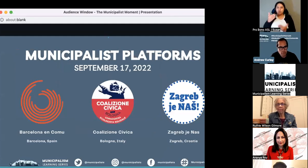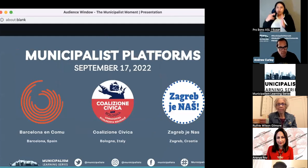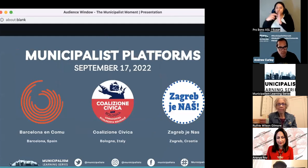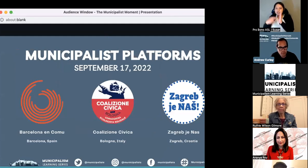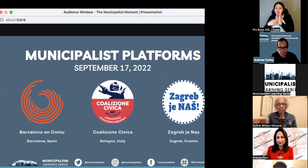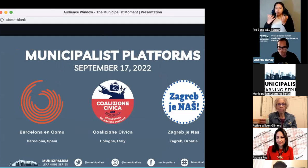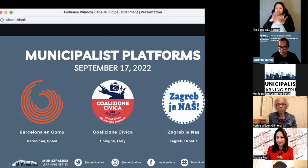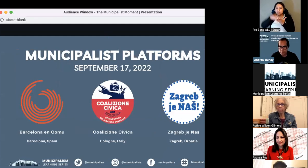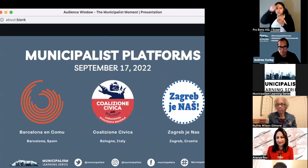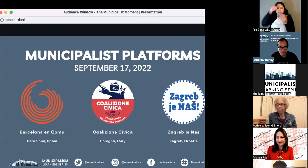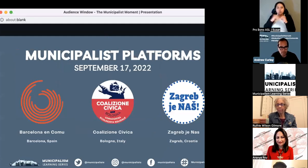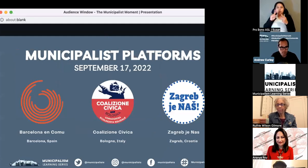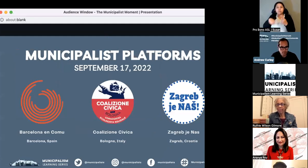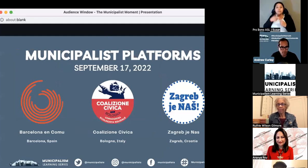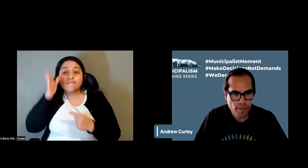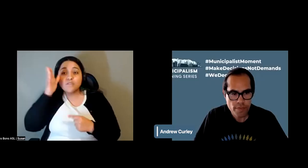about the future series.